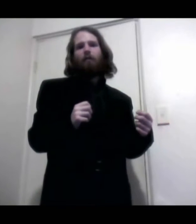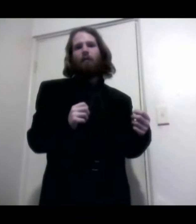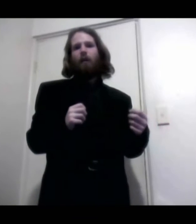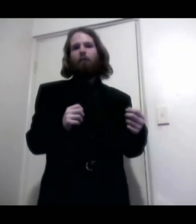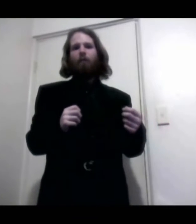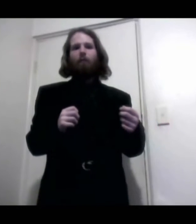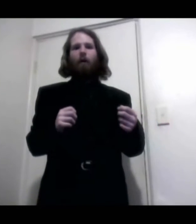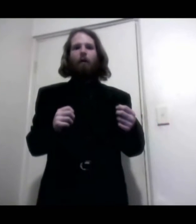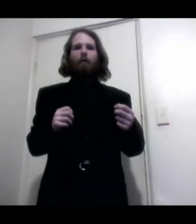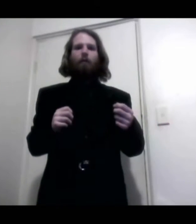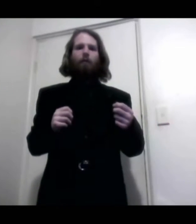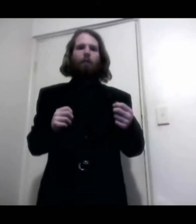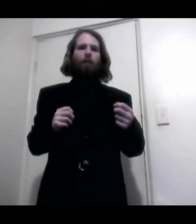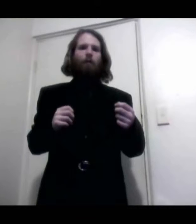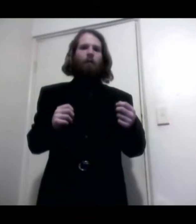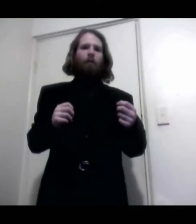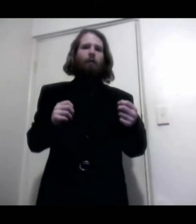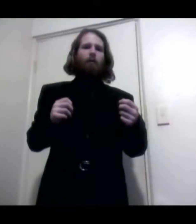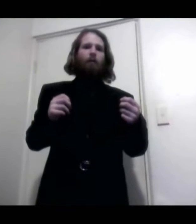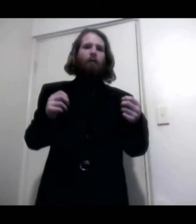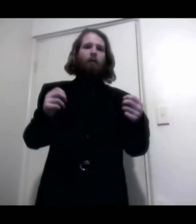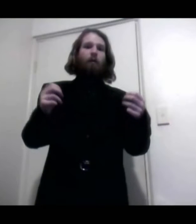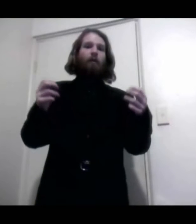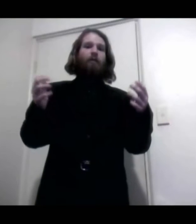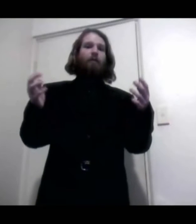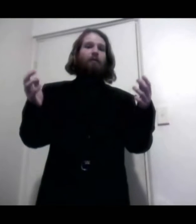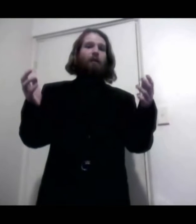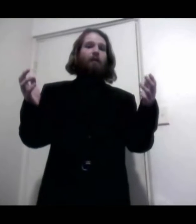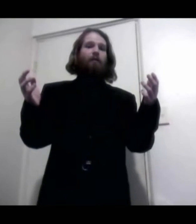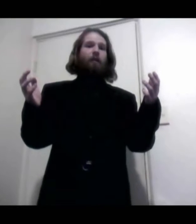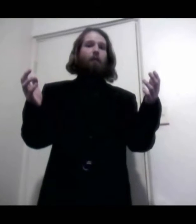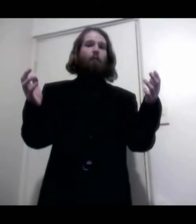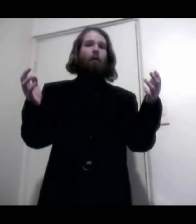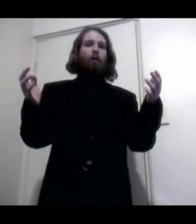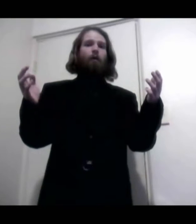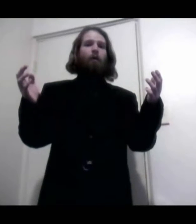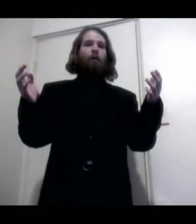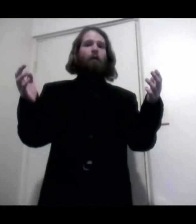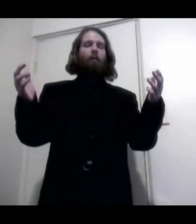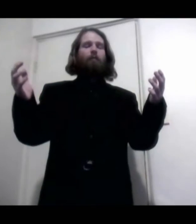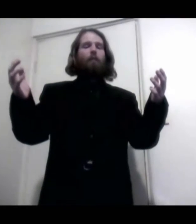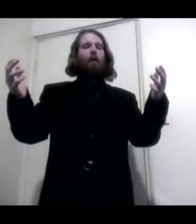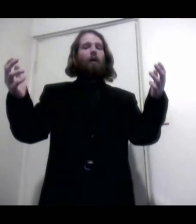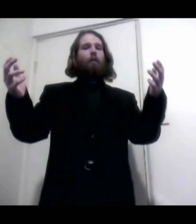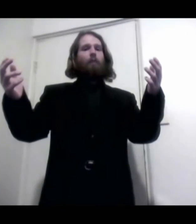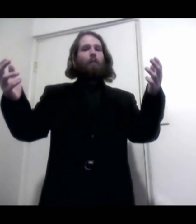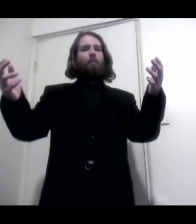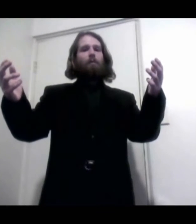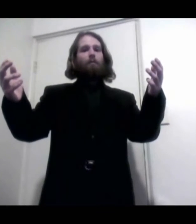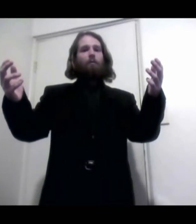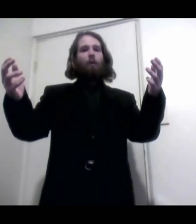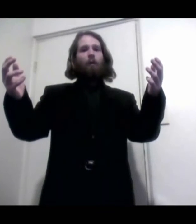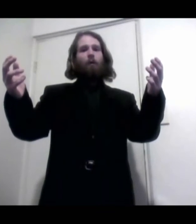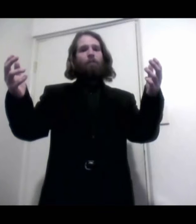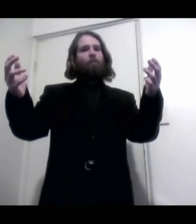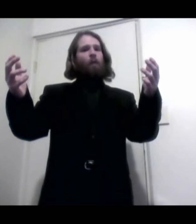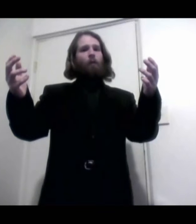galumphing back. And hast thou slain the jabberwock? Come to my arms, my beamish boy. Oh,